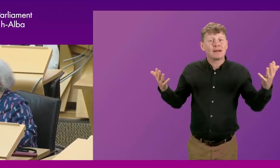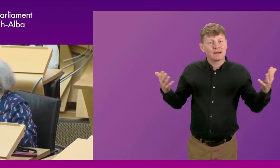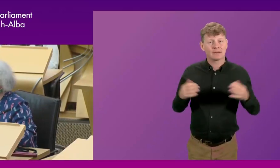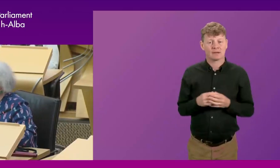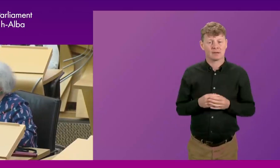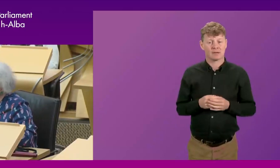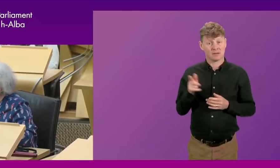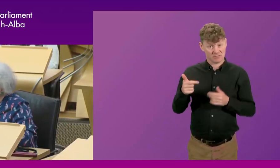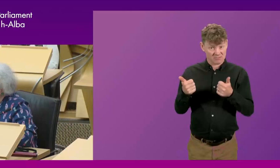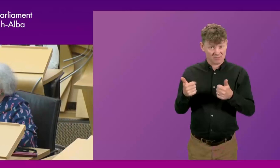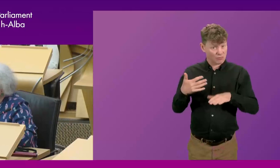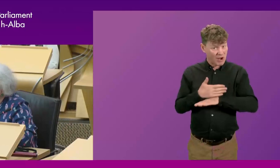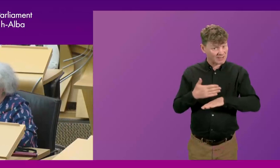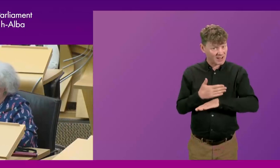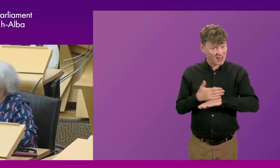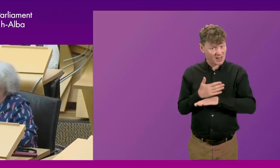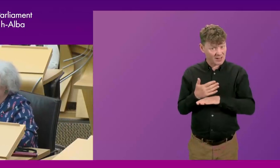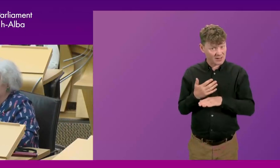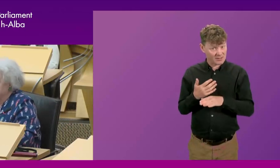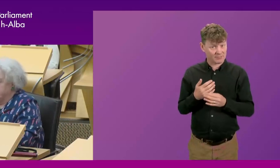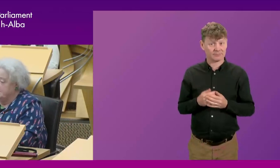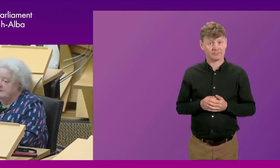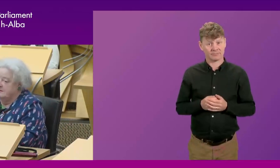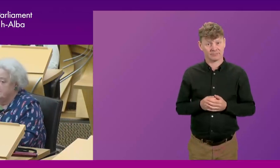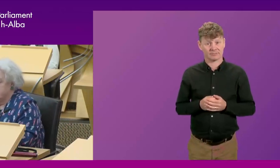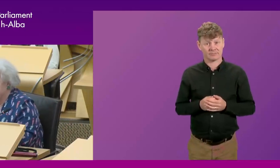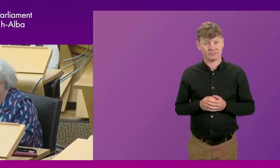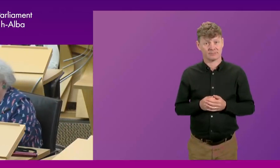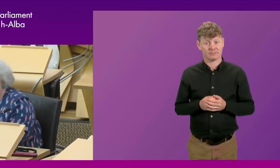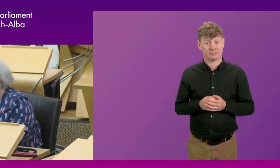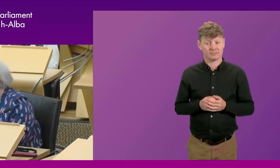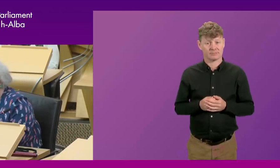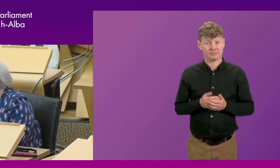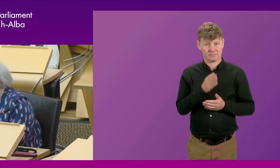And is it practical to have so many? Esther?